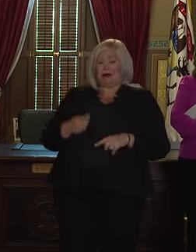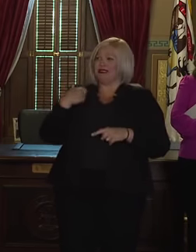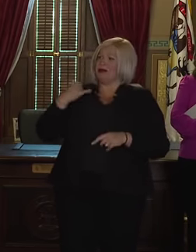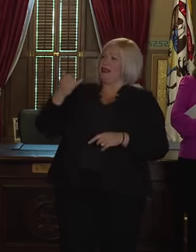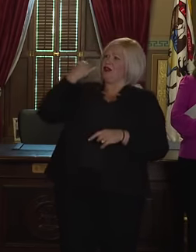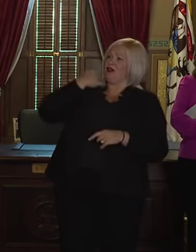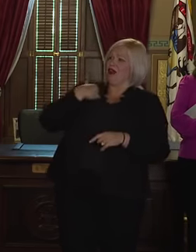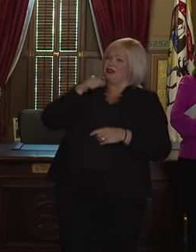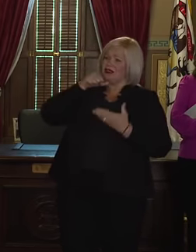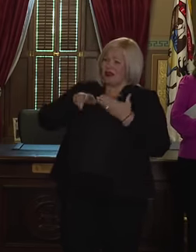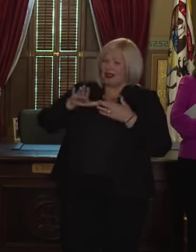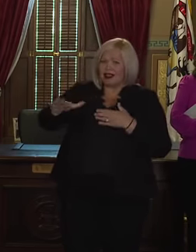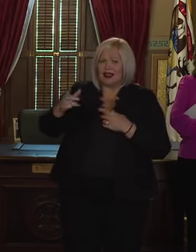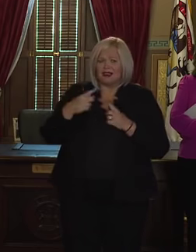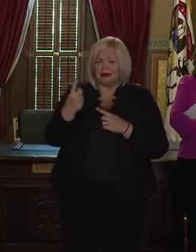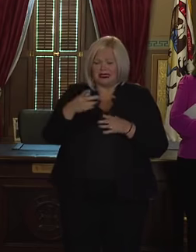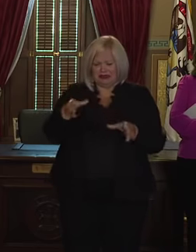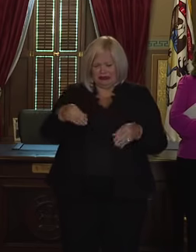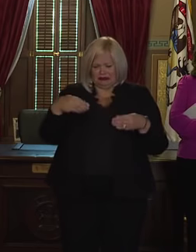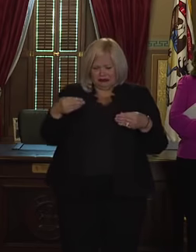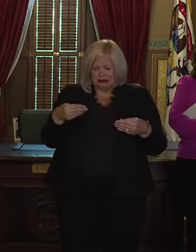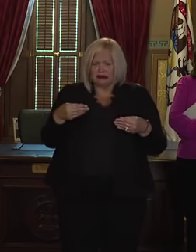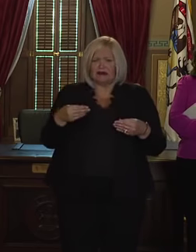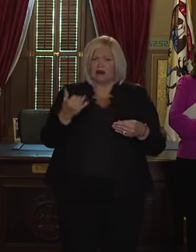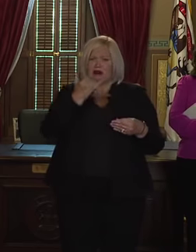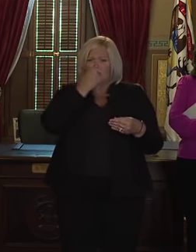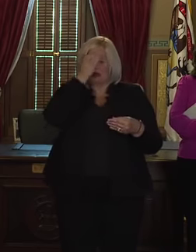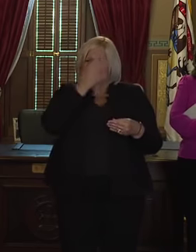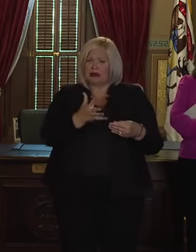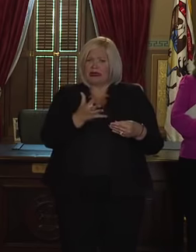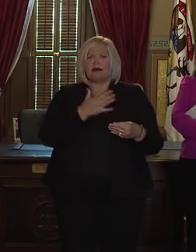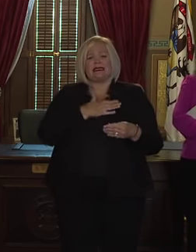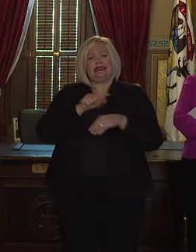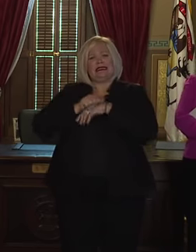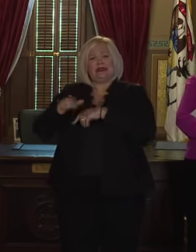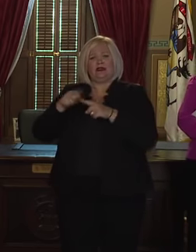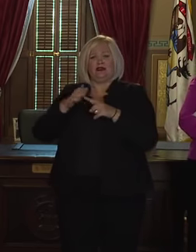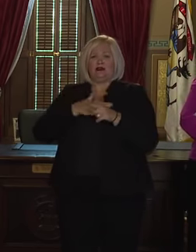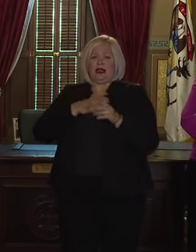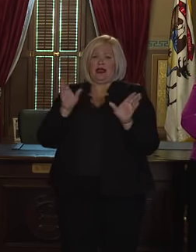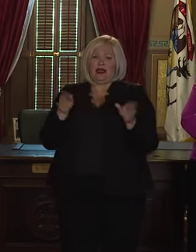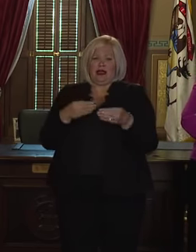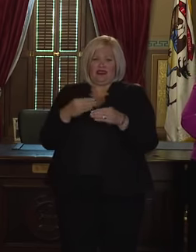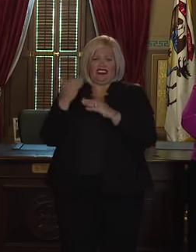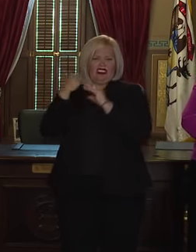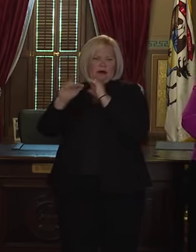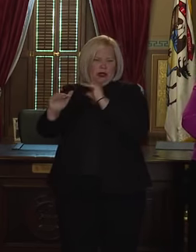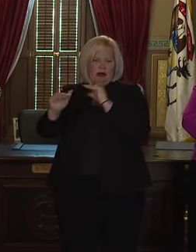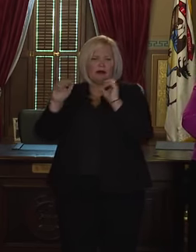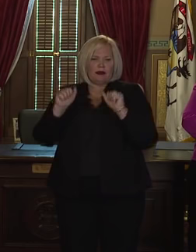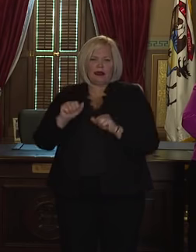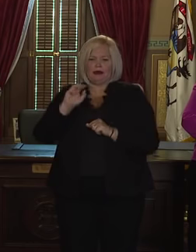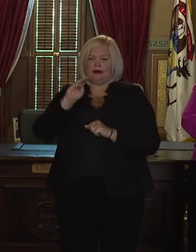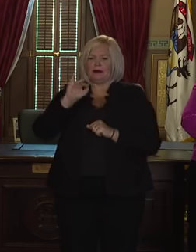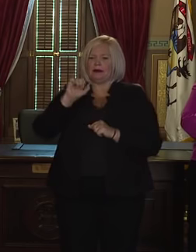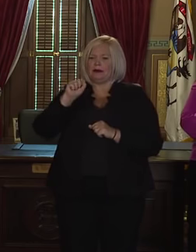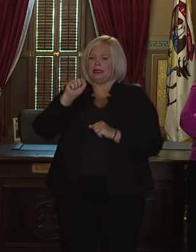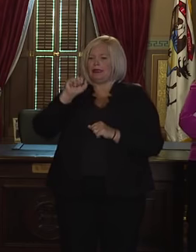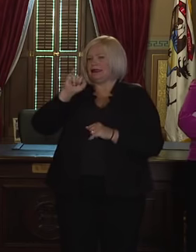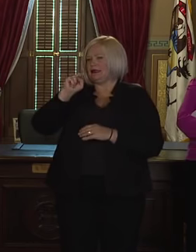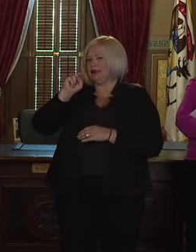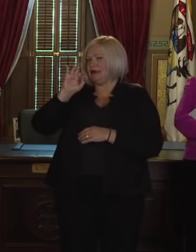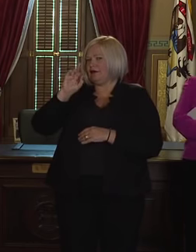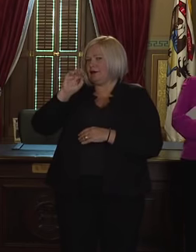or as citizens in the state that seems wrong or maybe misinformation send it to my office through the email at misinformation at